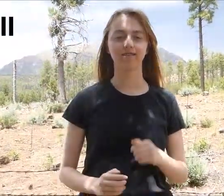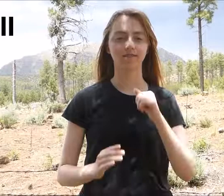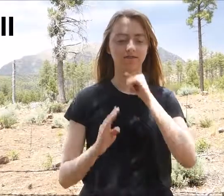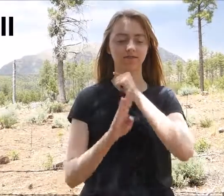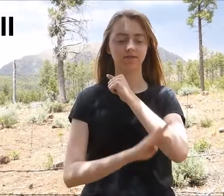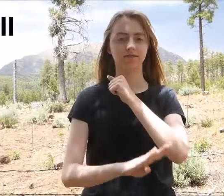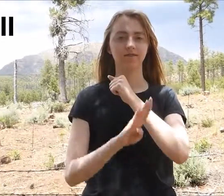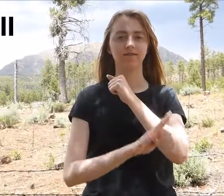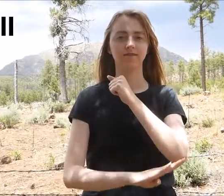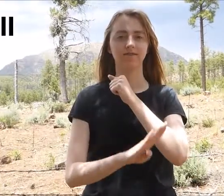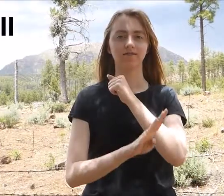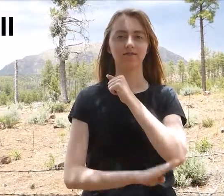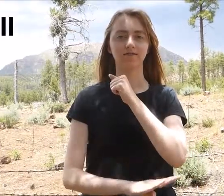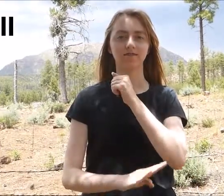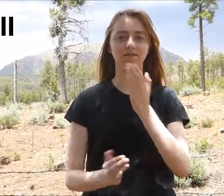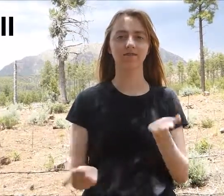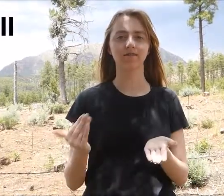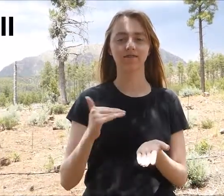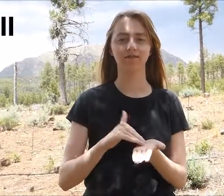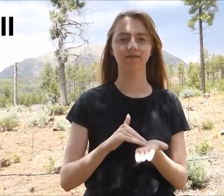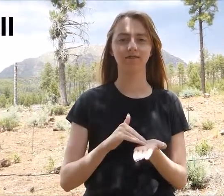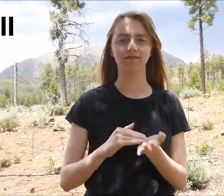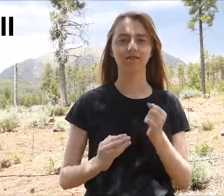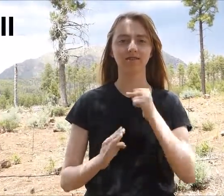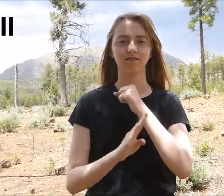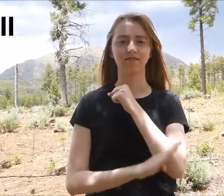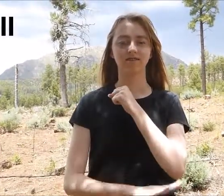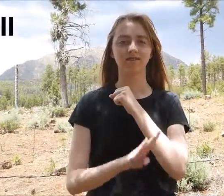Fall, again, fall.